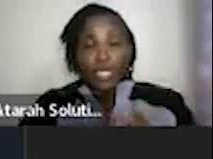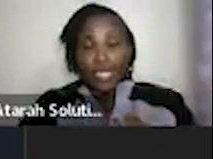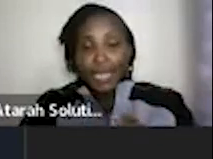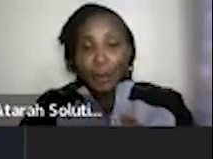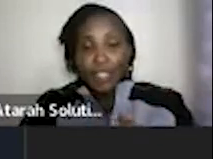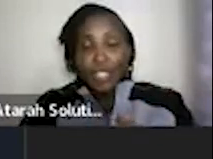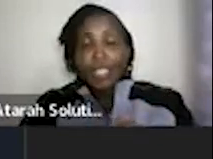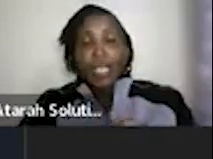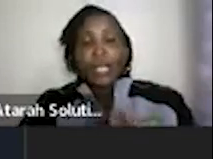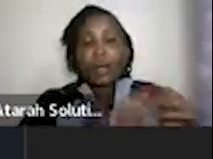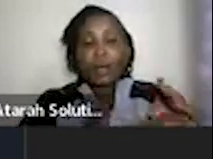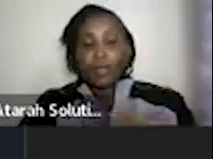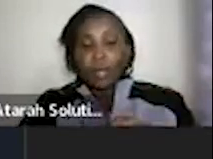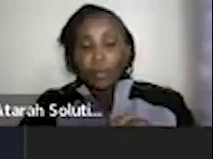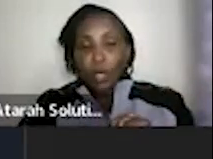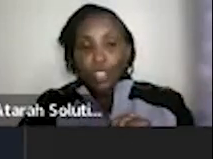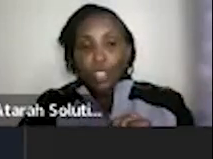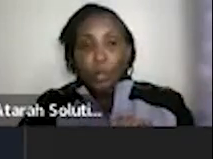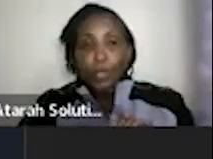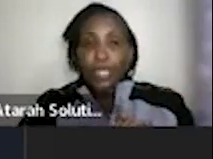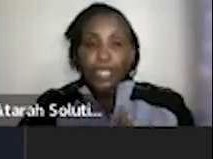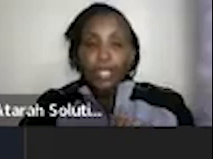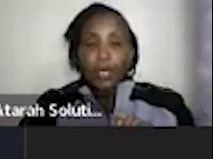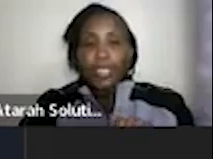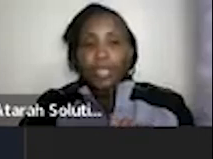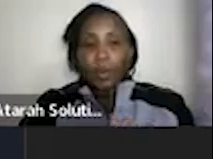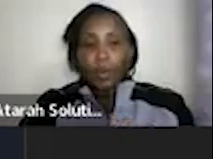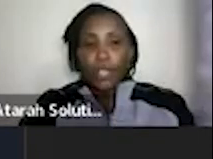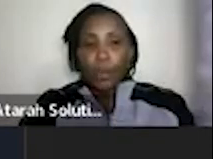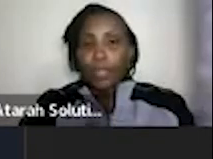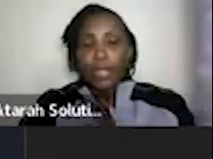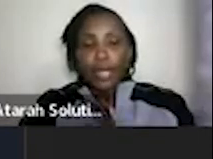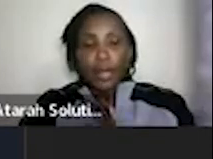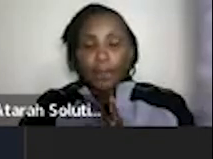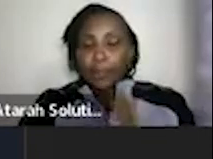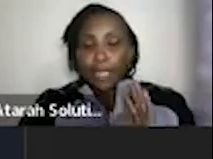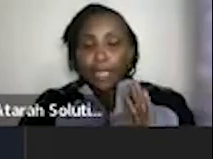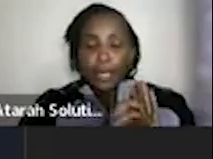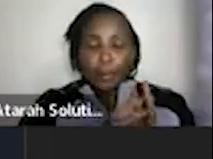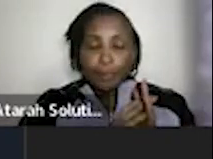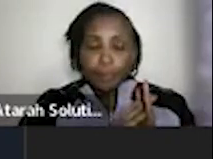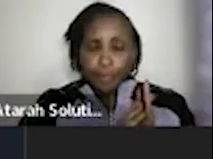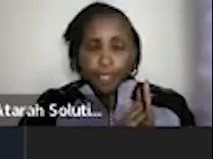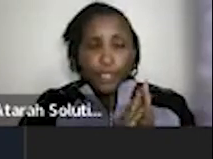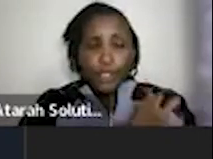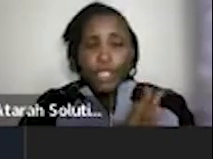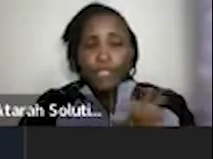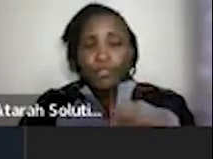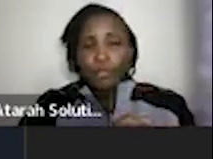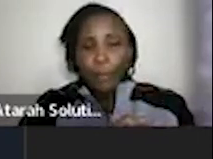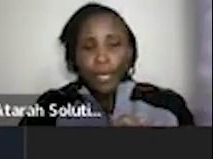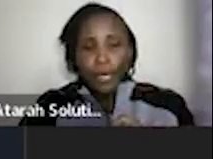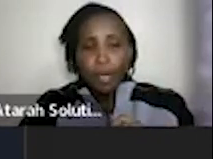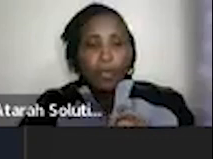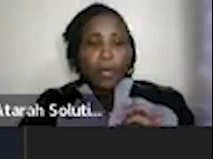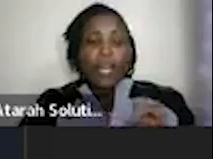wish to study carpentry and we're going to give them scholarship the only thing they don't get is accommodation but uh uh tuition is